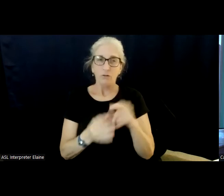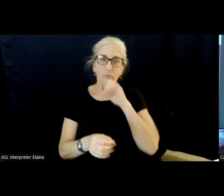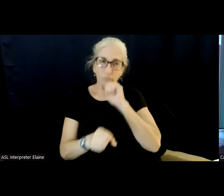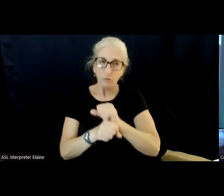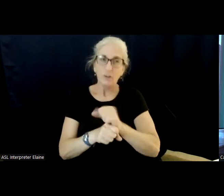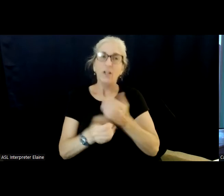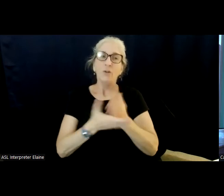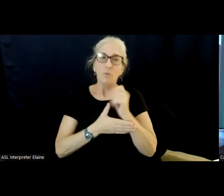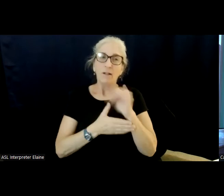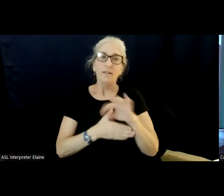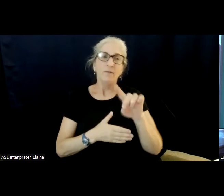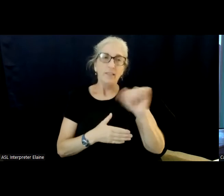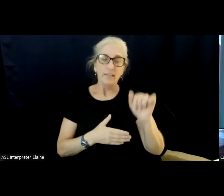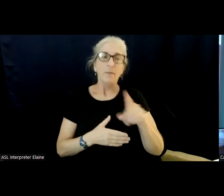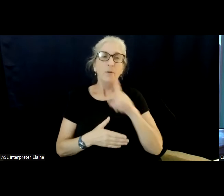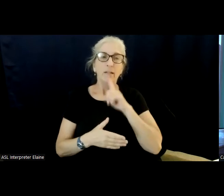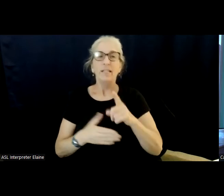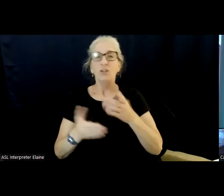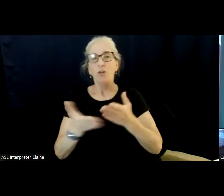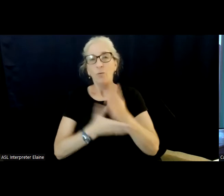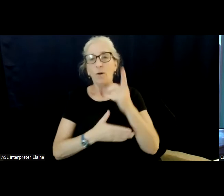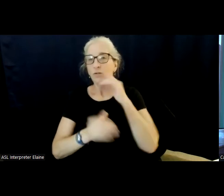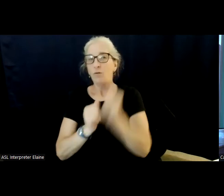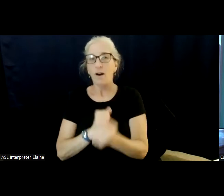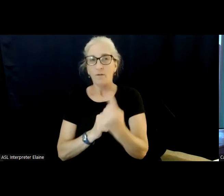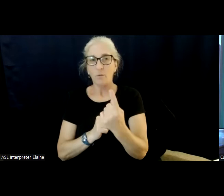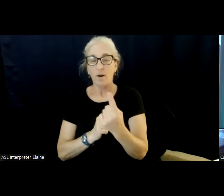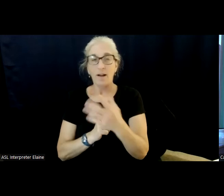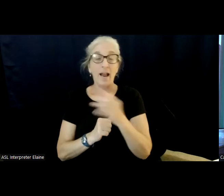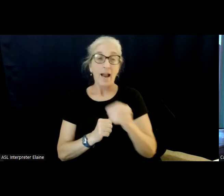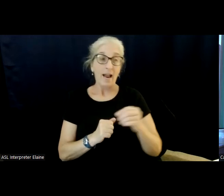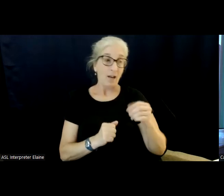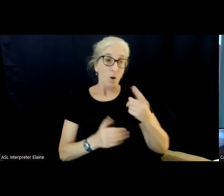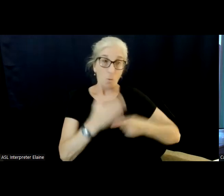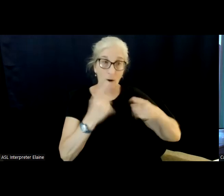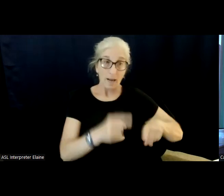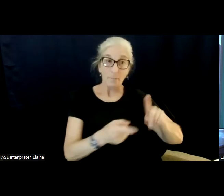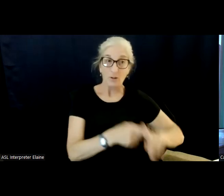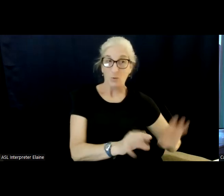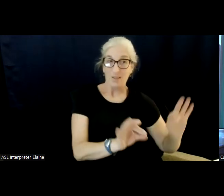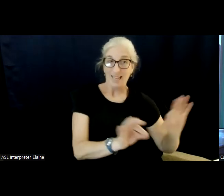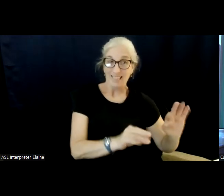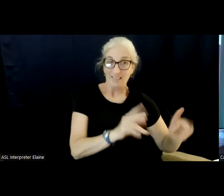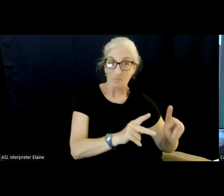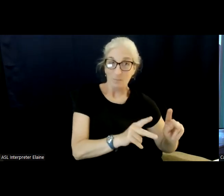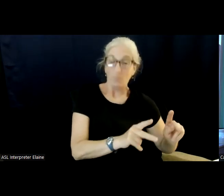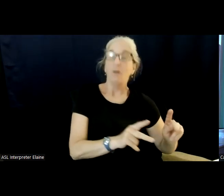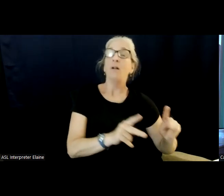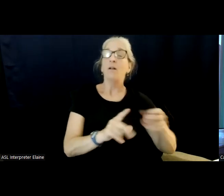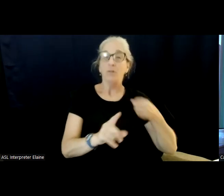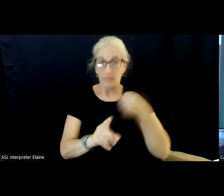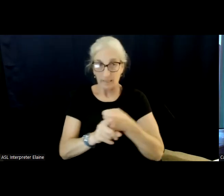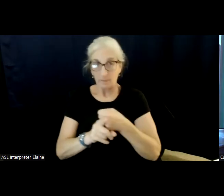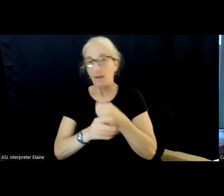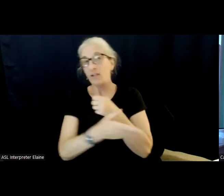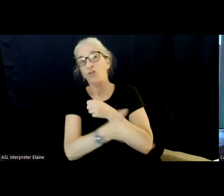And in the plight of the least, it was the plight of the rest. So when we started pushing things like that, then we had to start understanding that